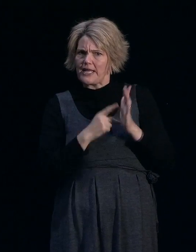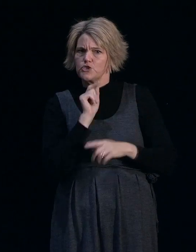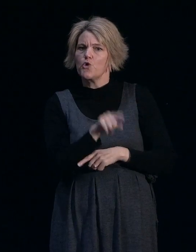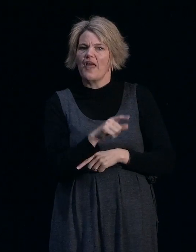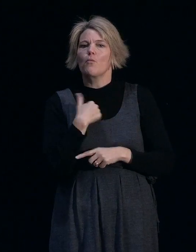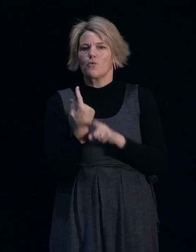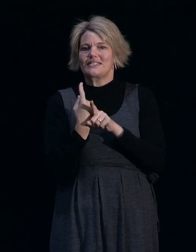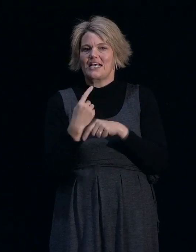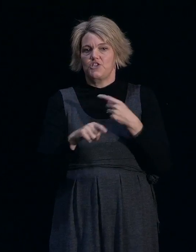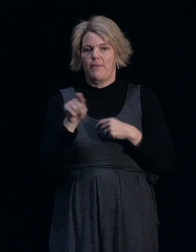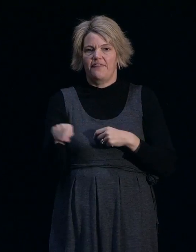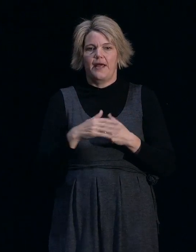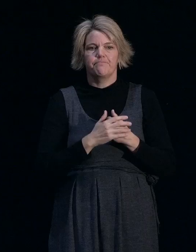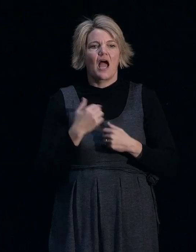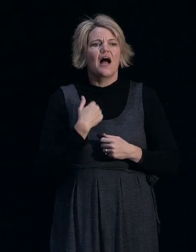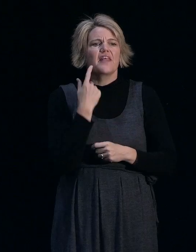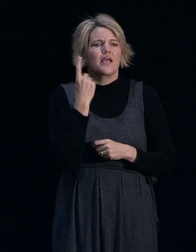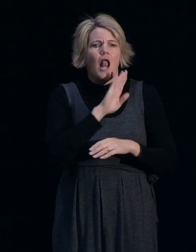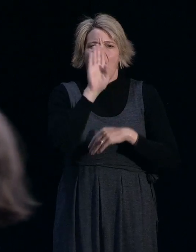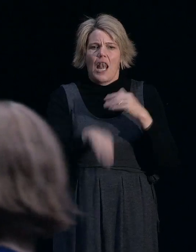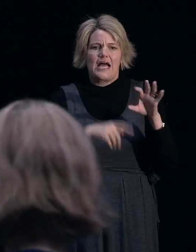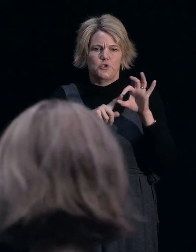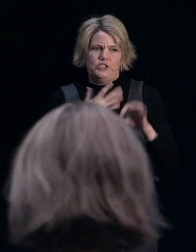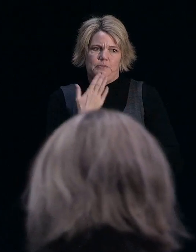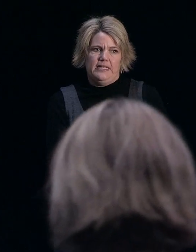So we'll take one more question from the floor, if that's okay.